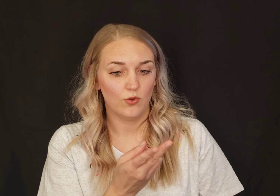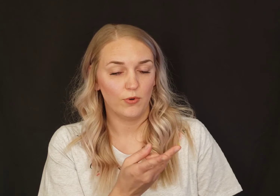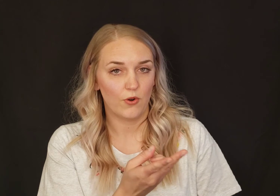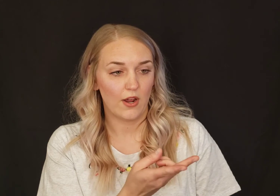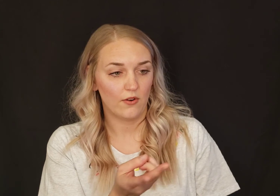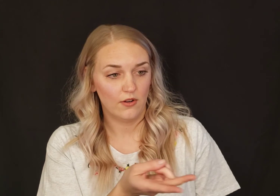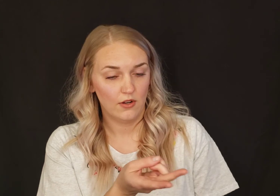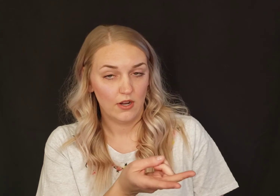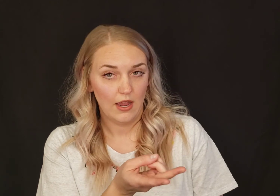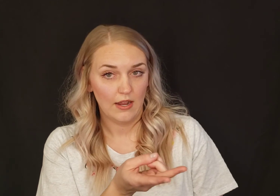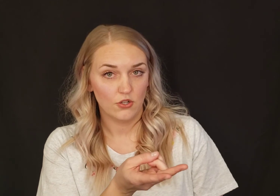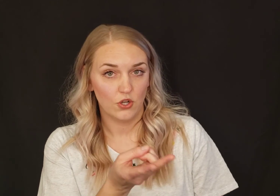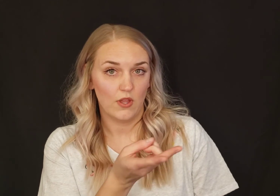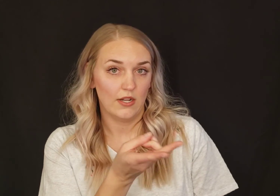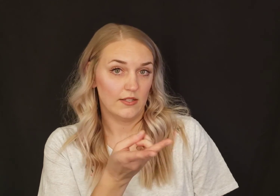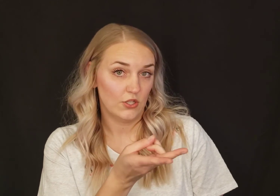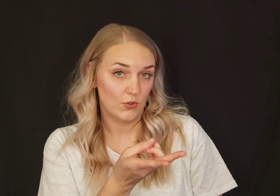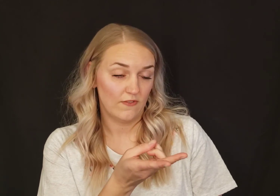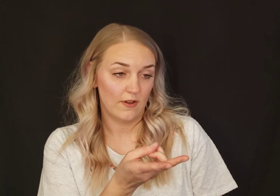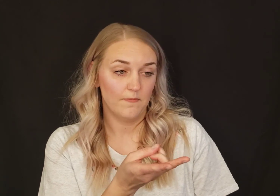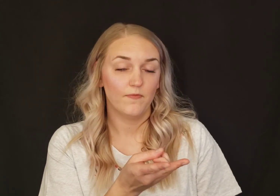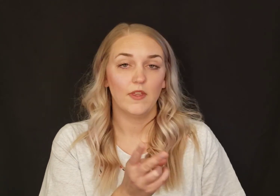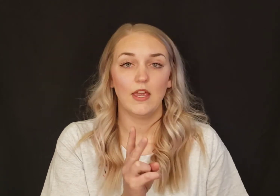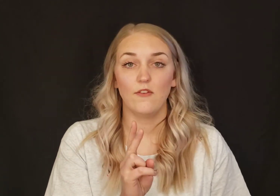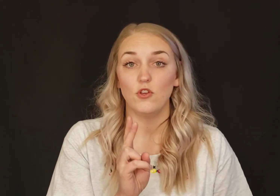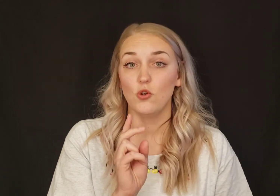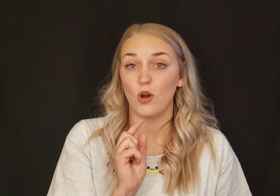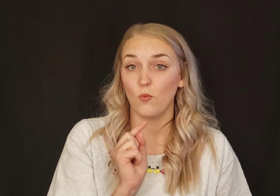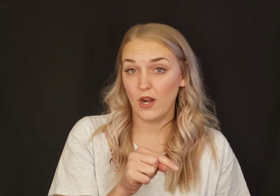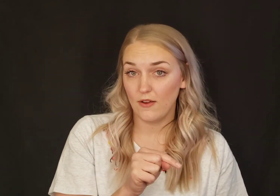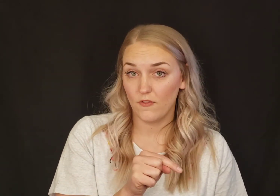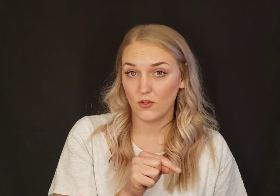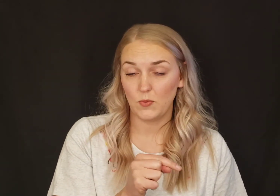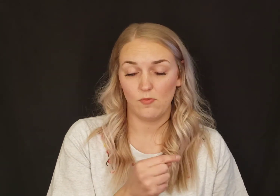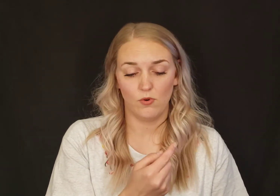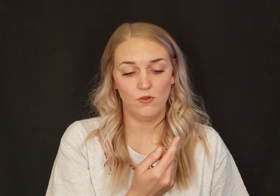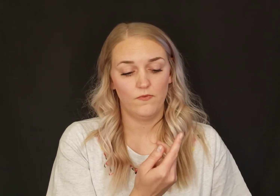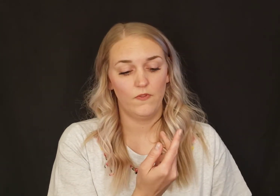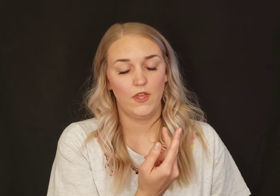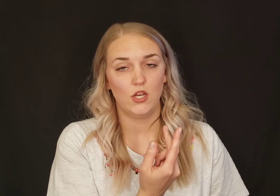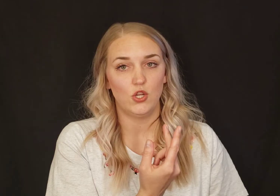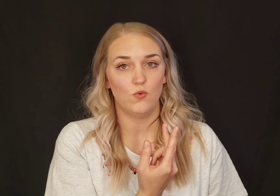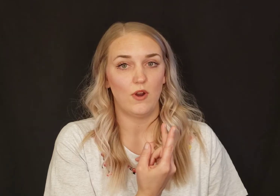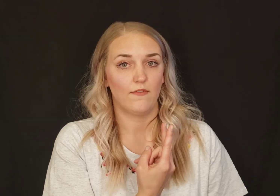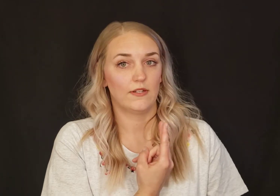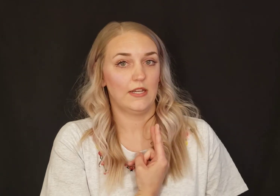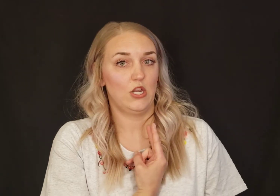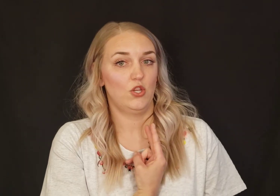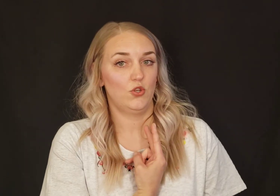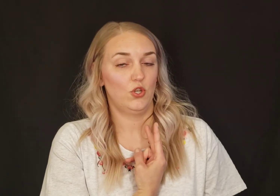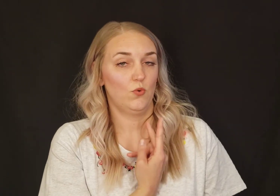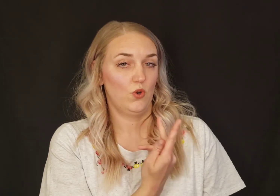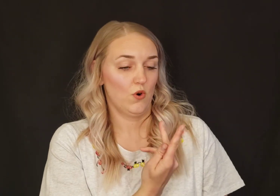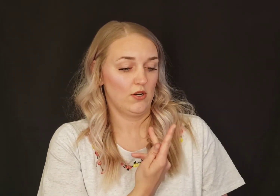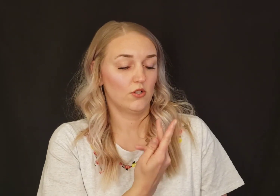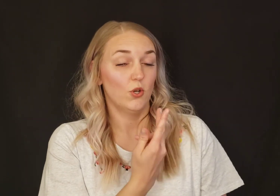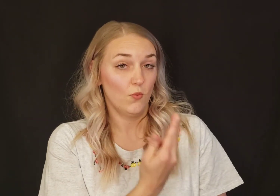dual pronoun, and show that it's the two of them. If you are one of those people, then you reference it to your towards